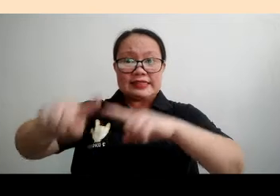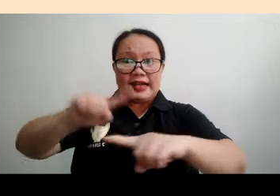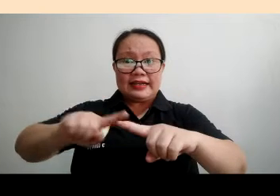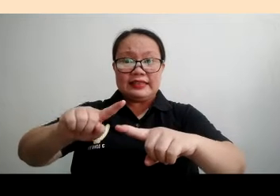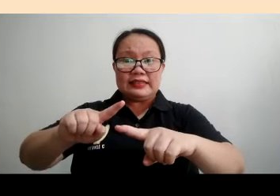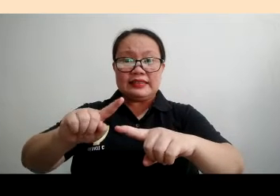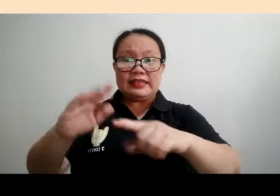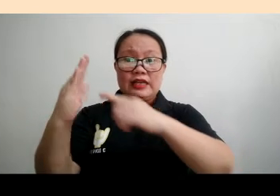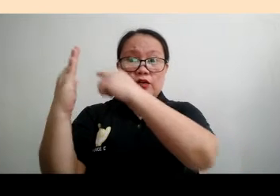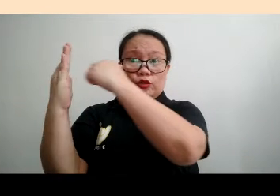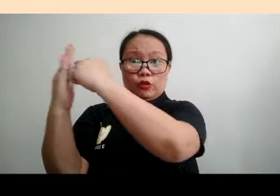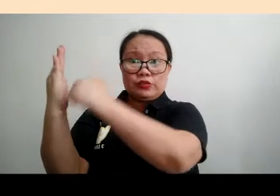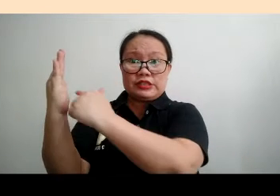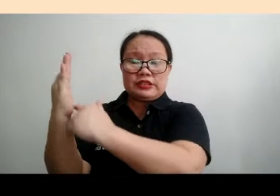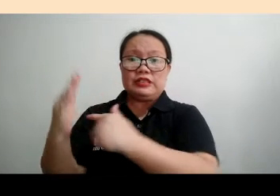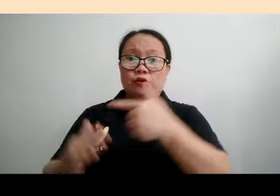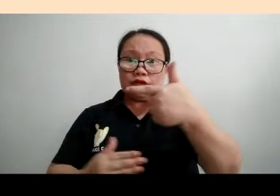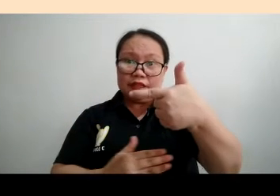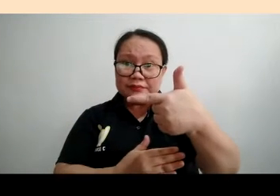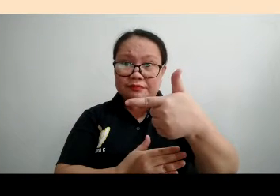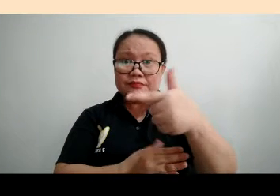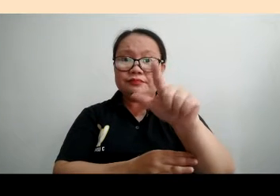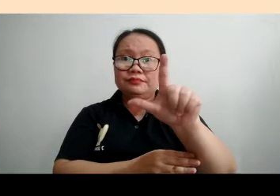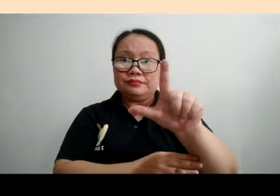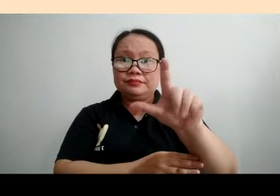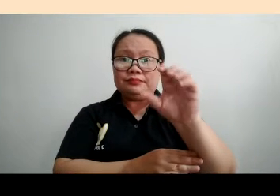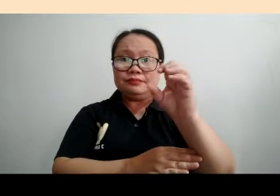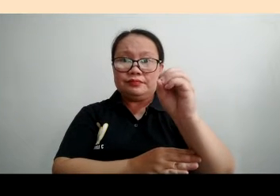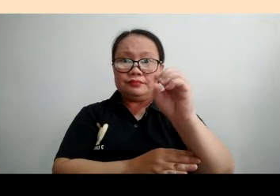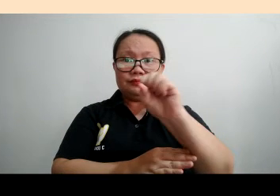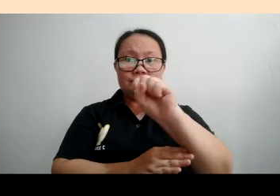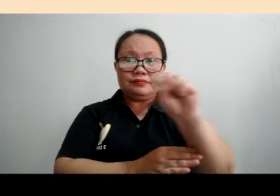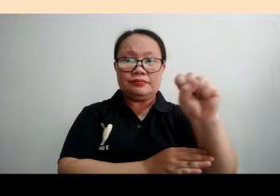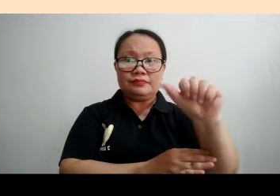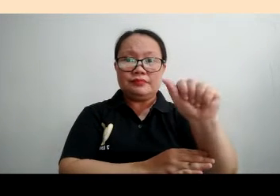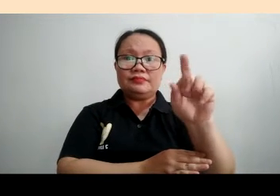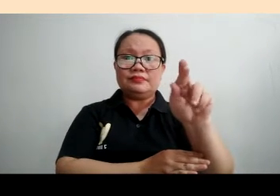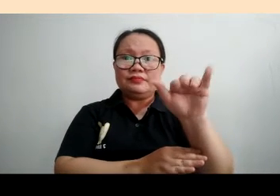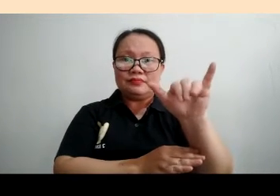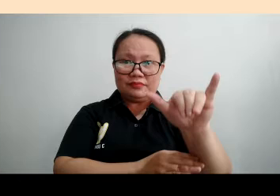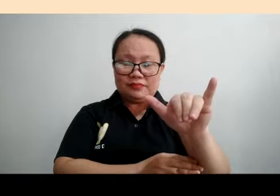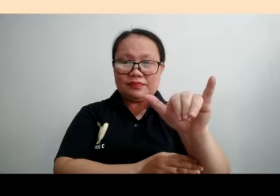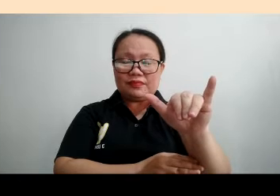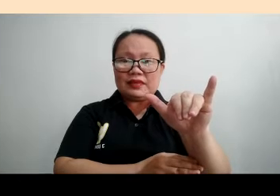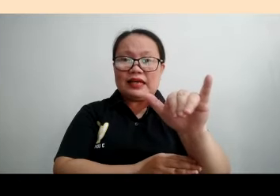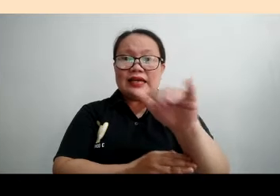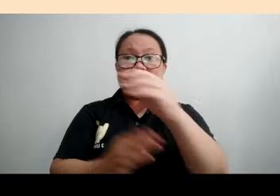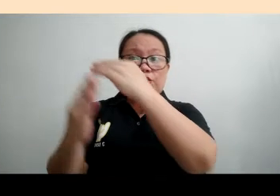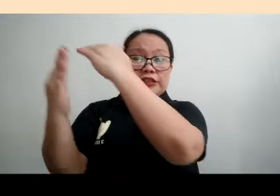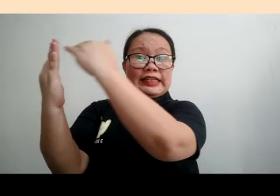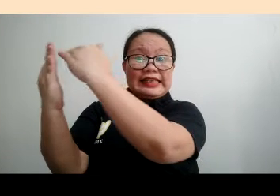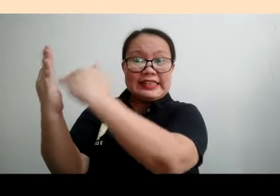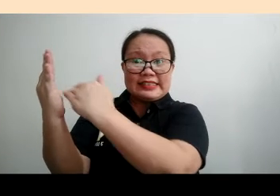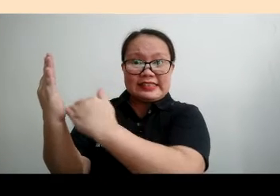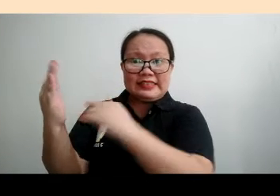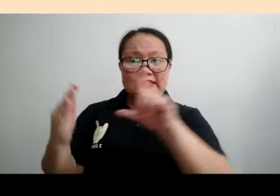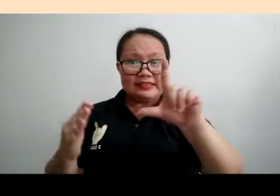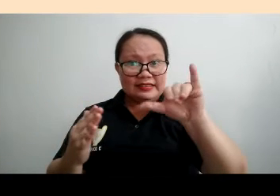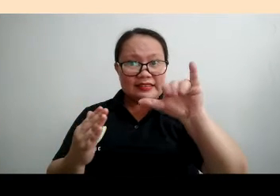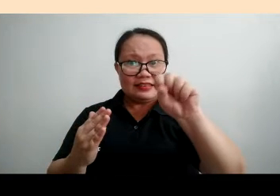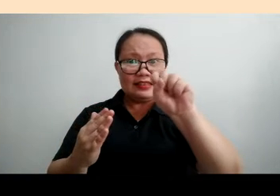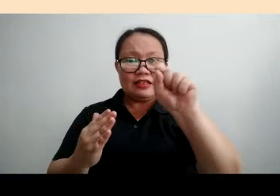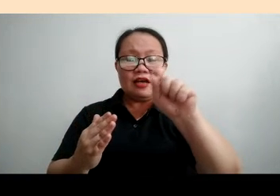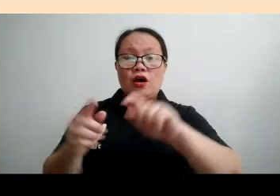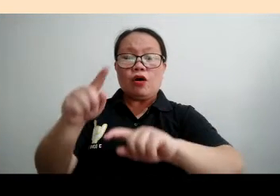the sign, glossary, or the list